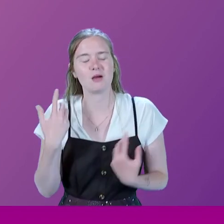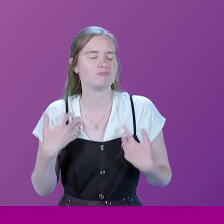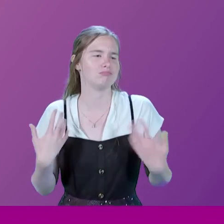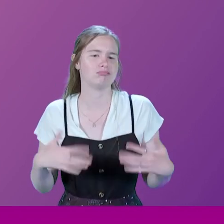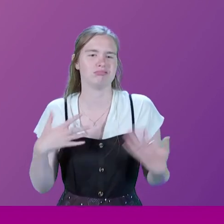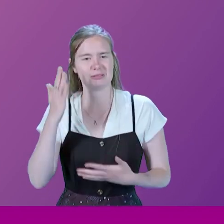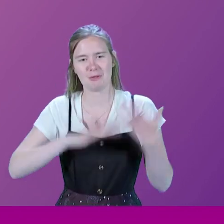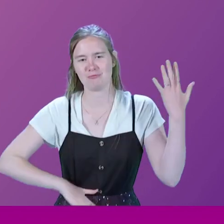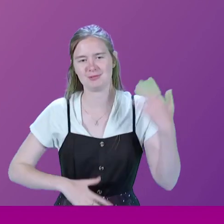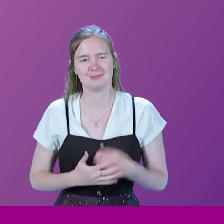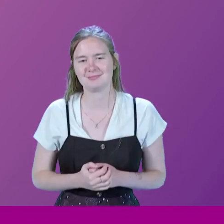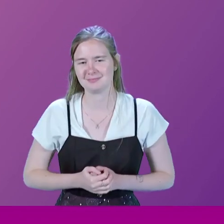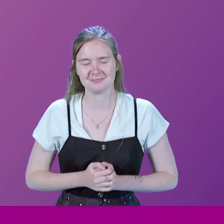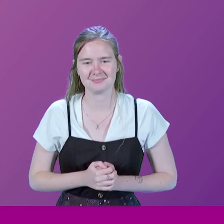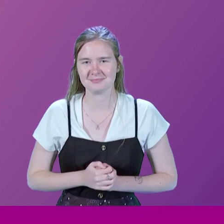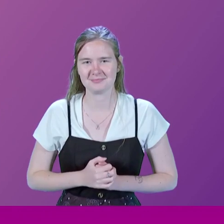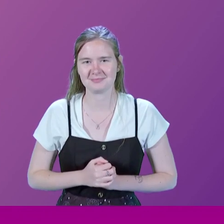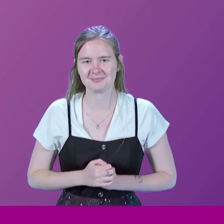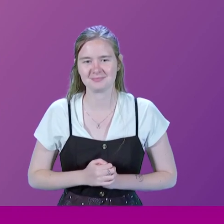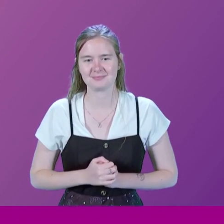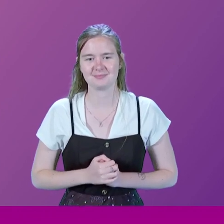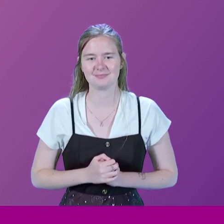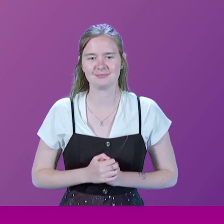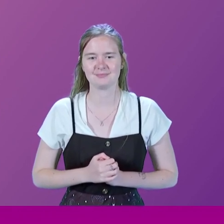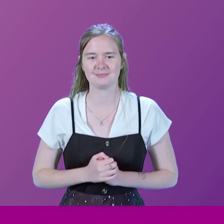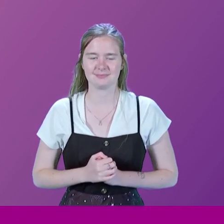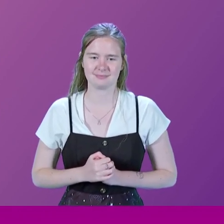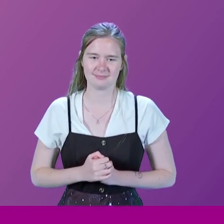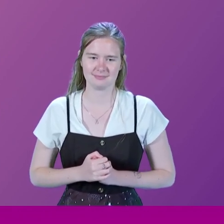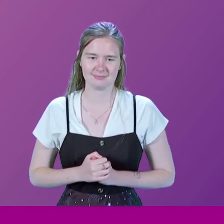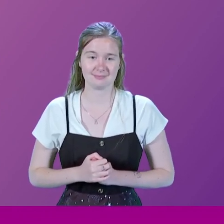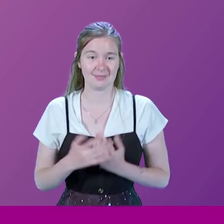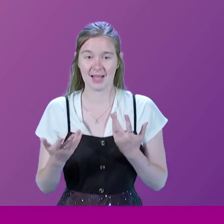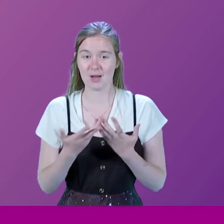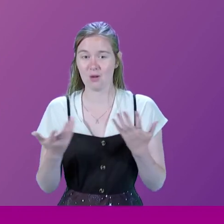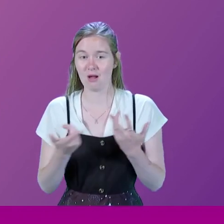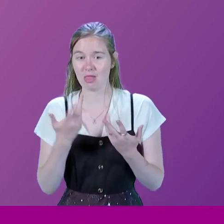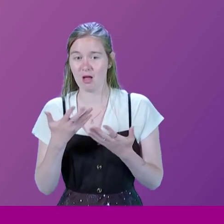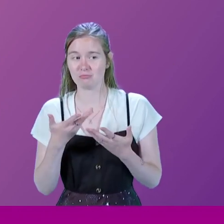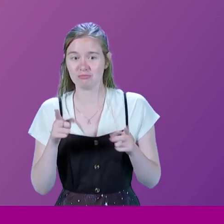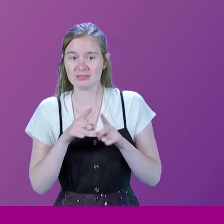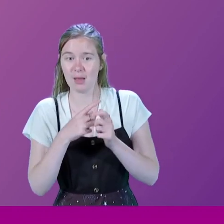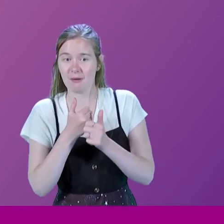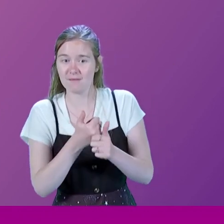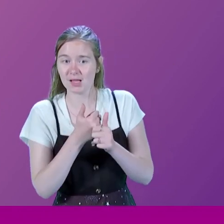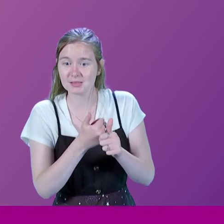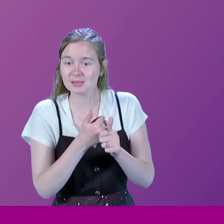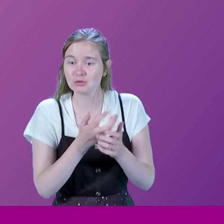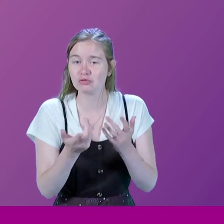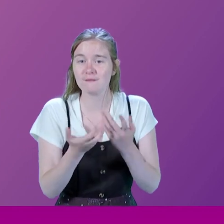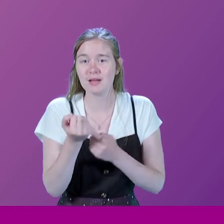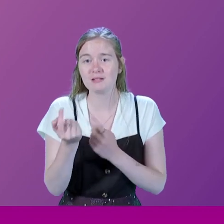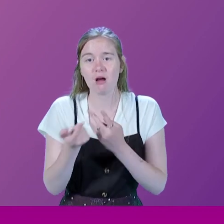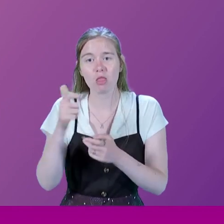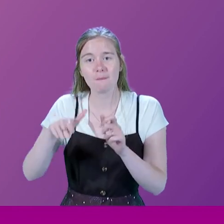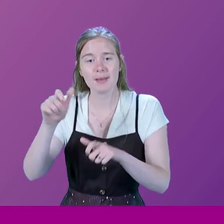amazing experience. Did anybody else provide the advice that you had? Did you find out